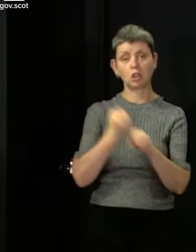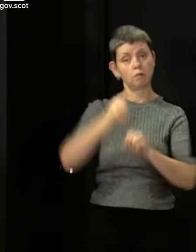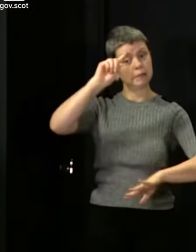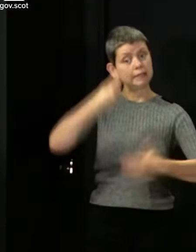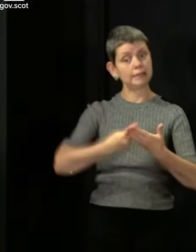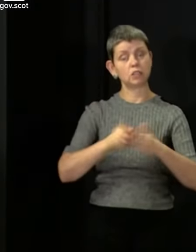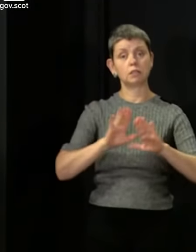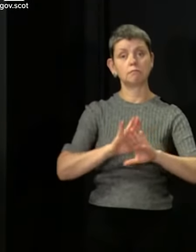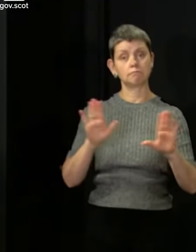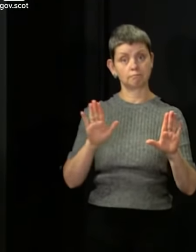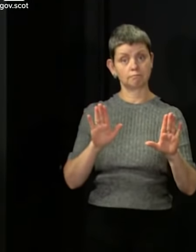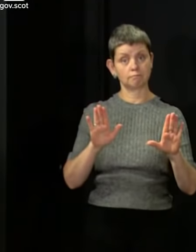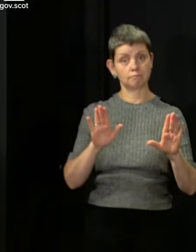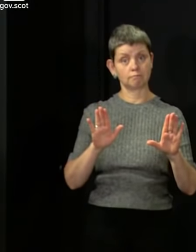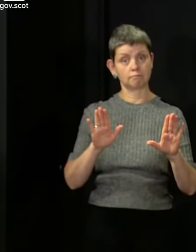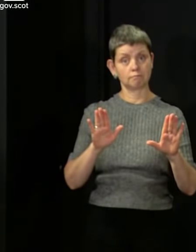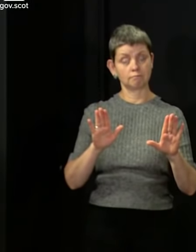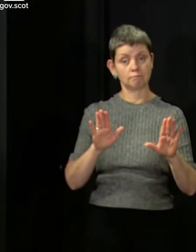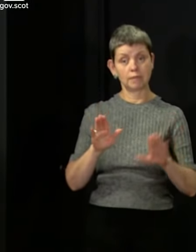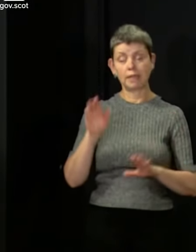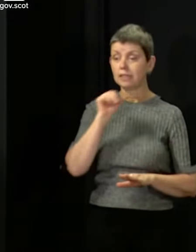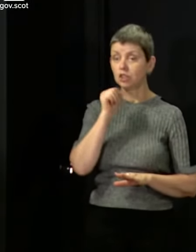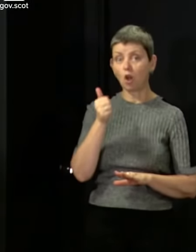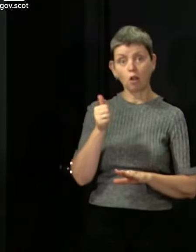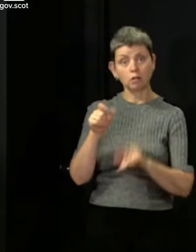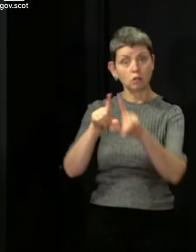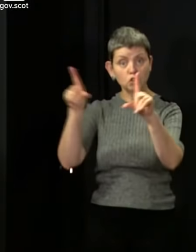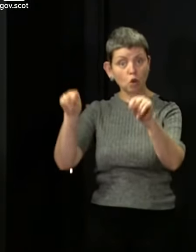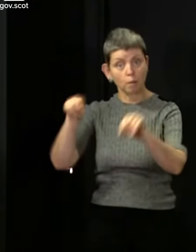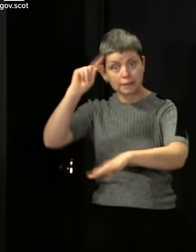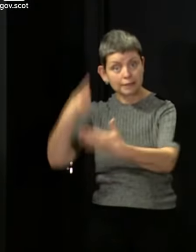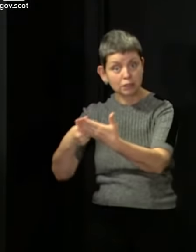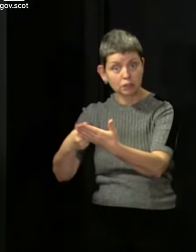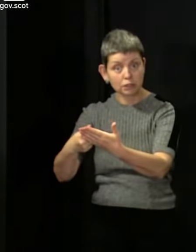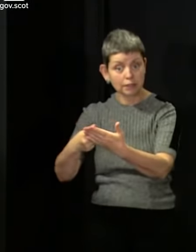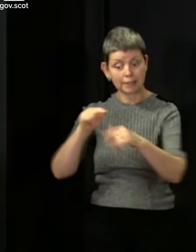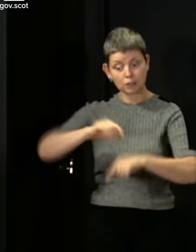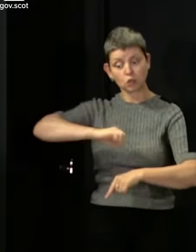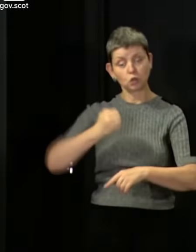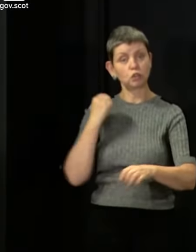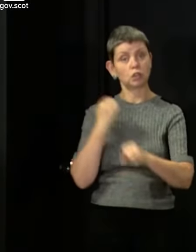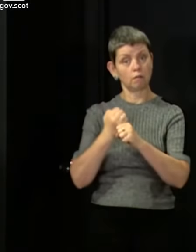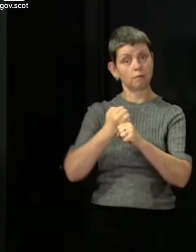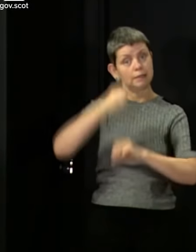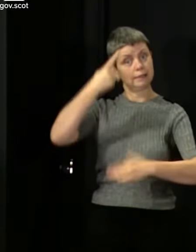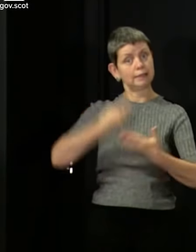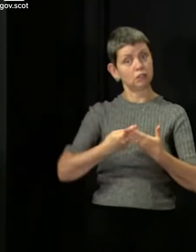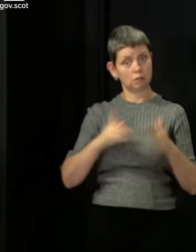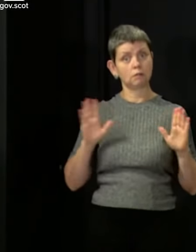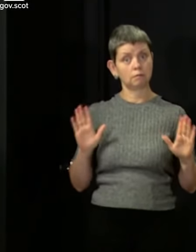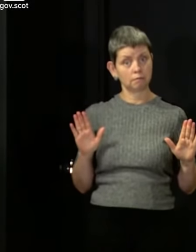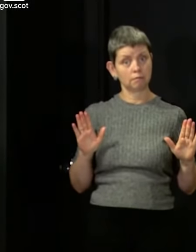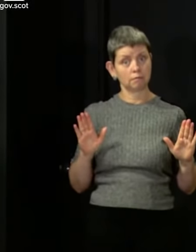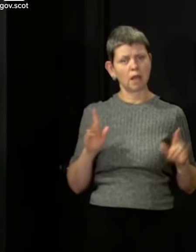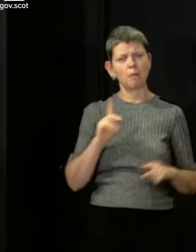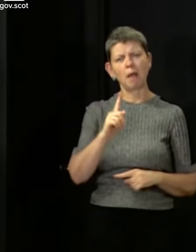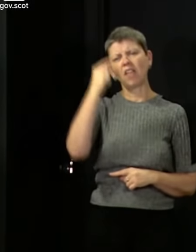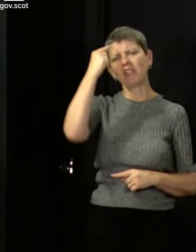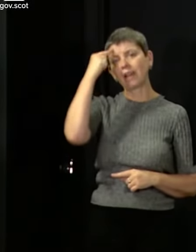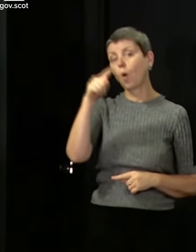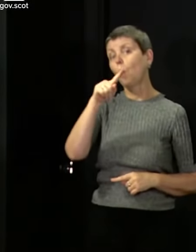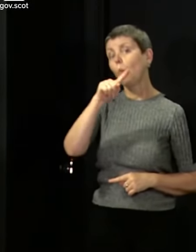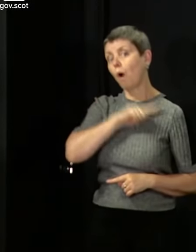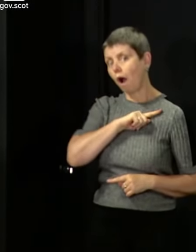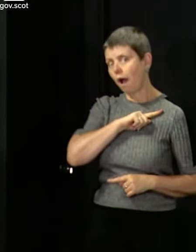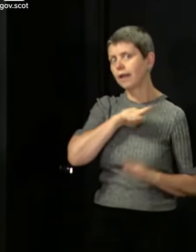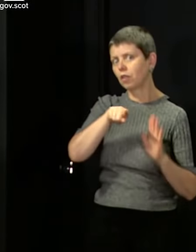taken. It's not a decision that a shop worker has taken. So don't take it out in them if you disagree with that decision. But think about why we've done it. And then maybe you'll